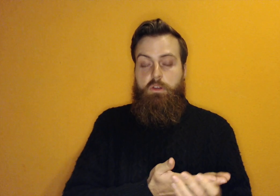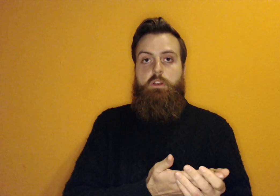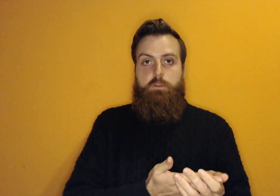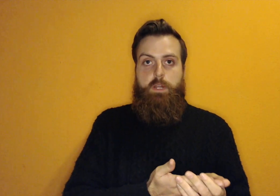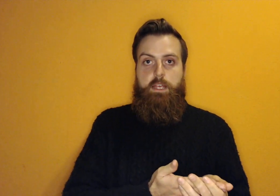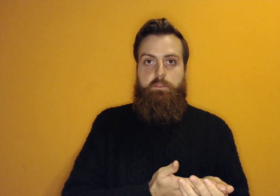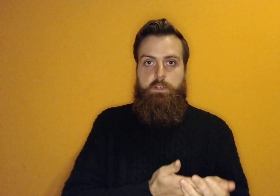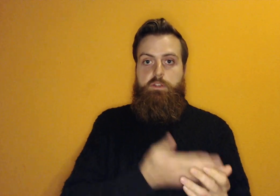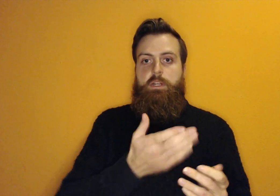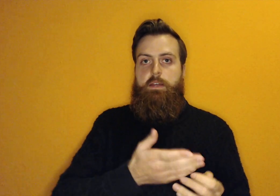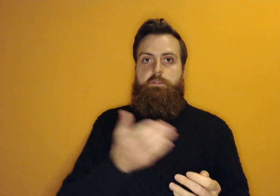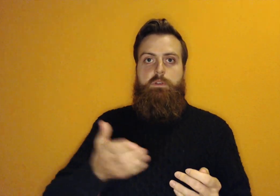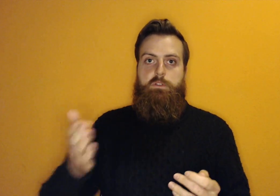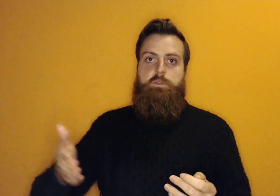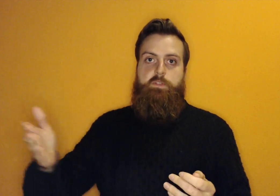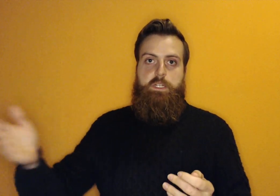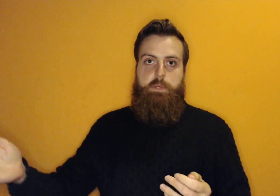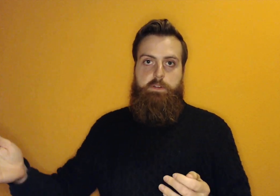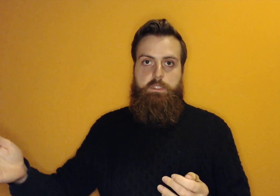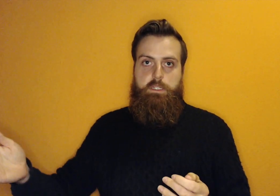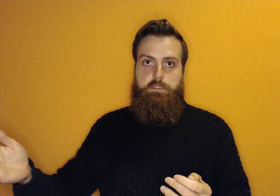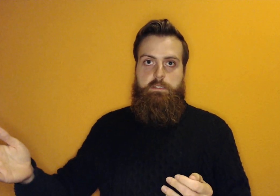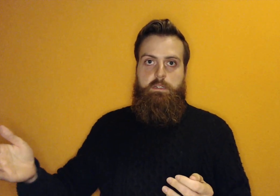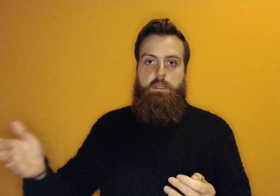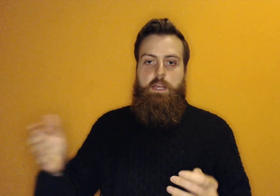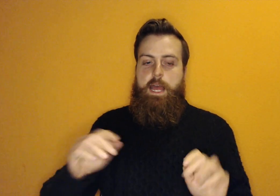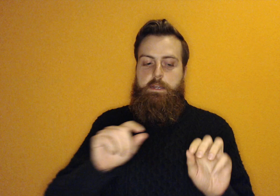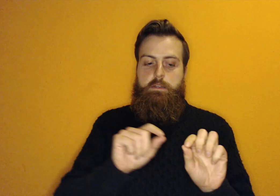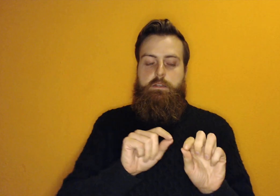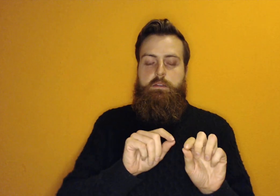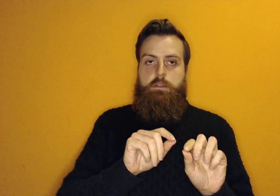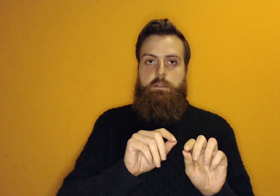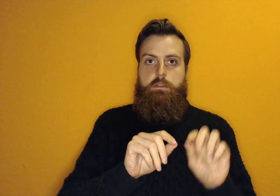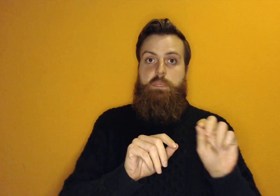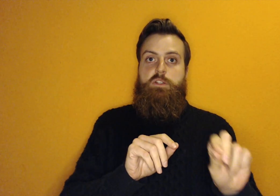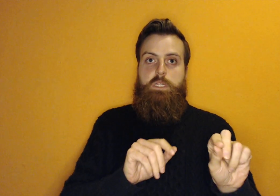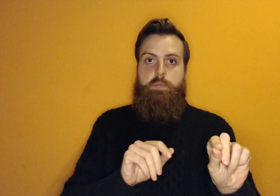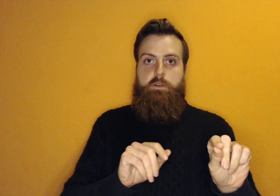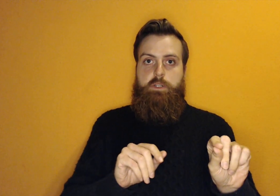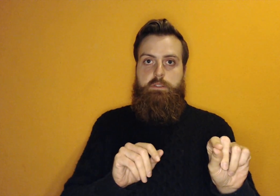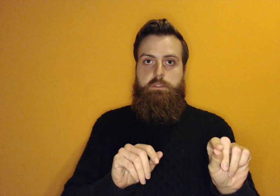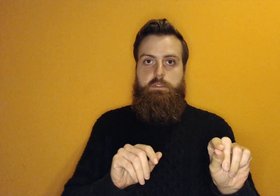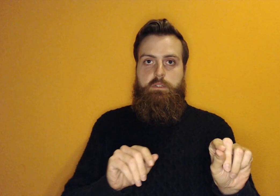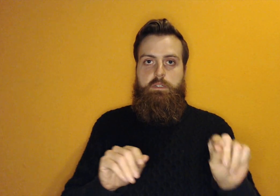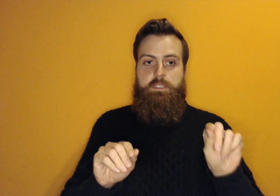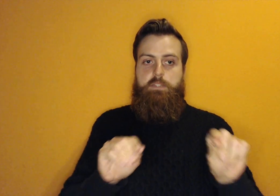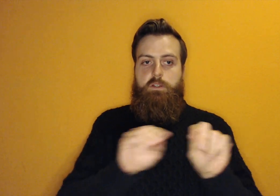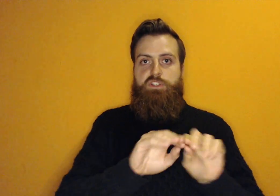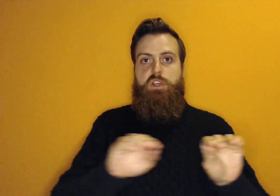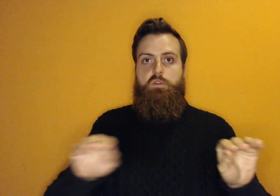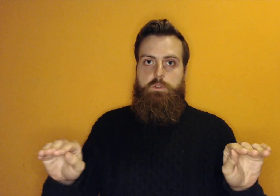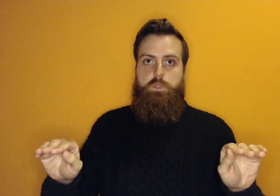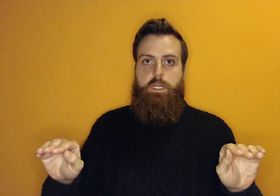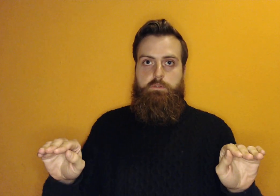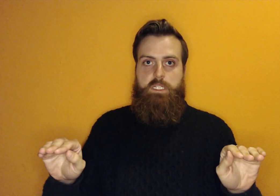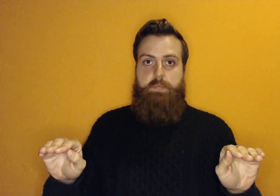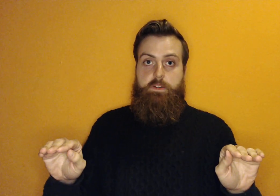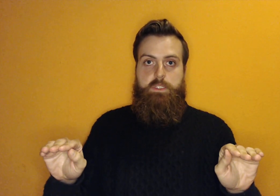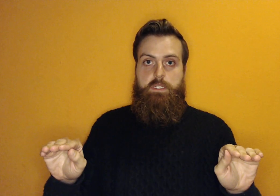go through life and you can have lots of different experiences and the mystical experience sits on a shelf with all the other experiences